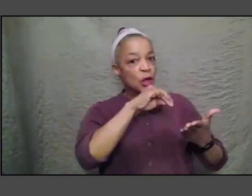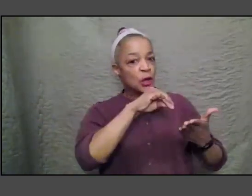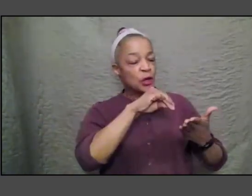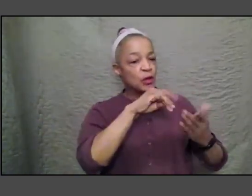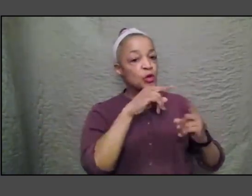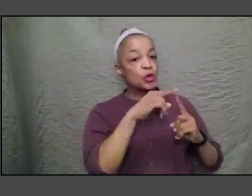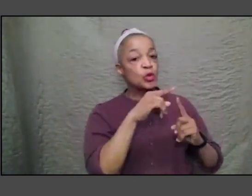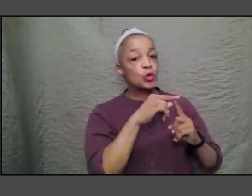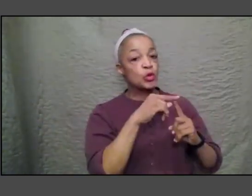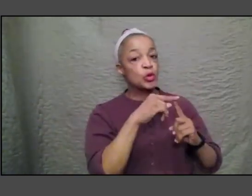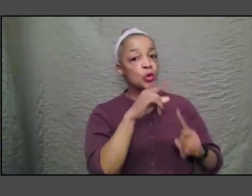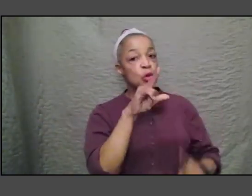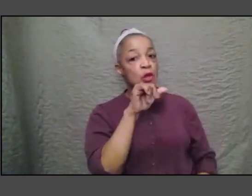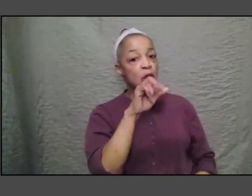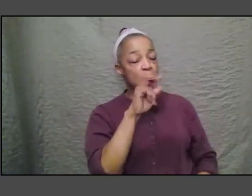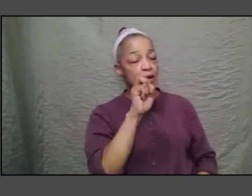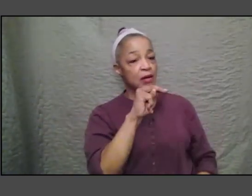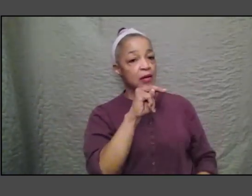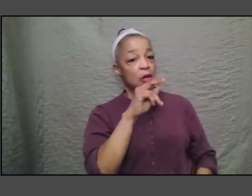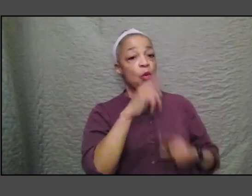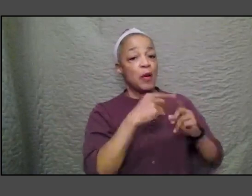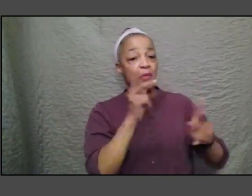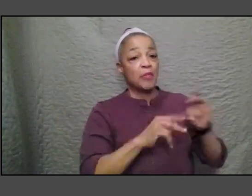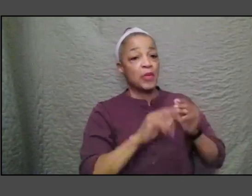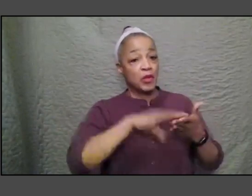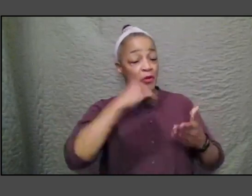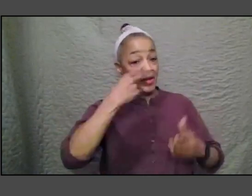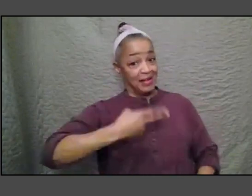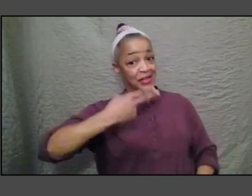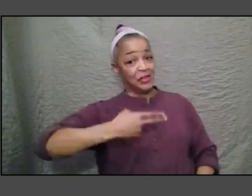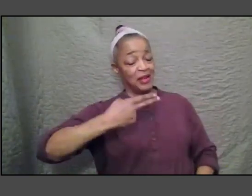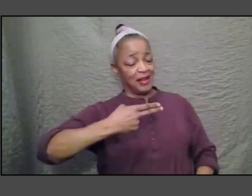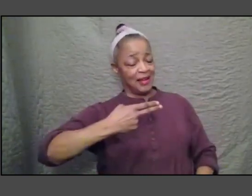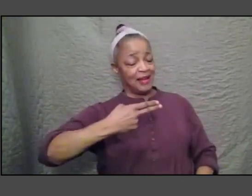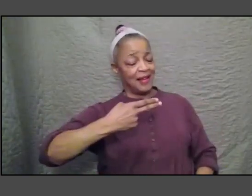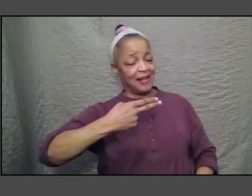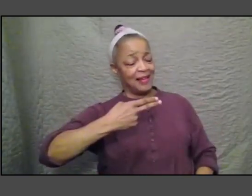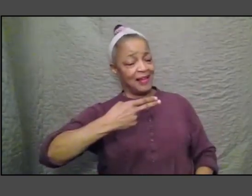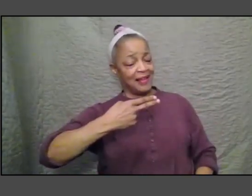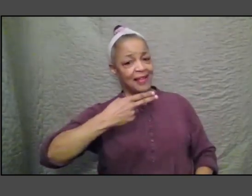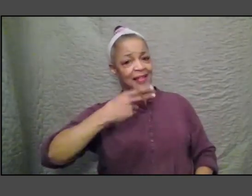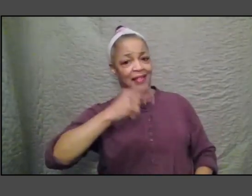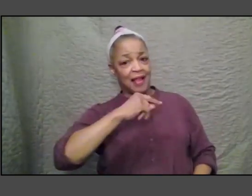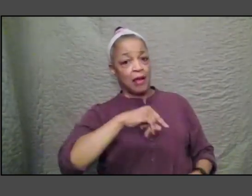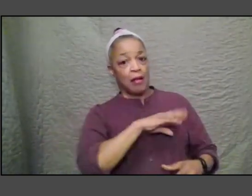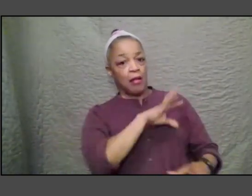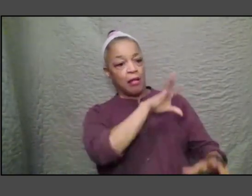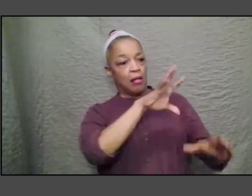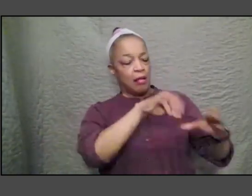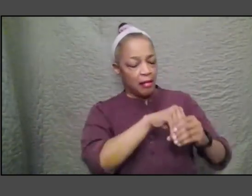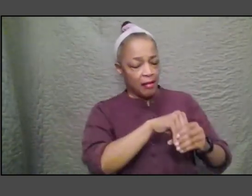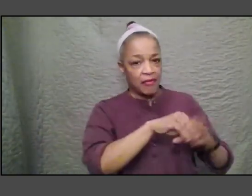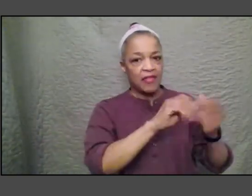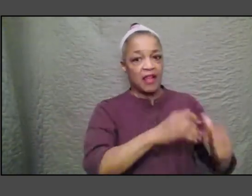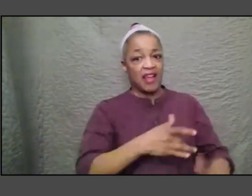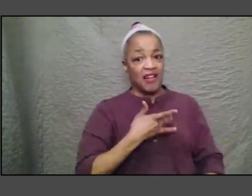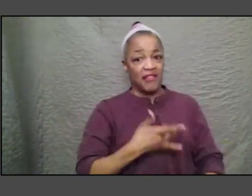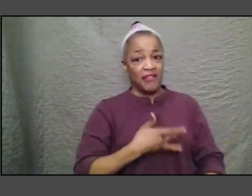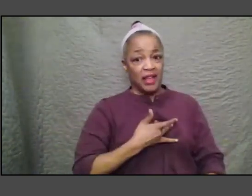when anybody learns history that they are somehow in it in a way that they could feel guilty I mean you know